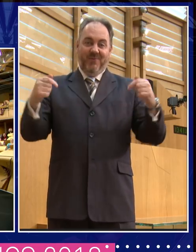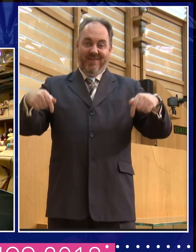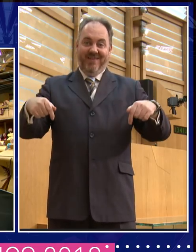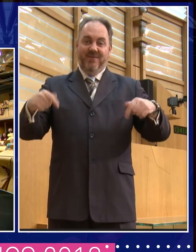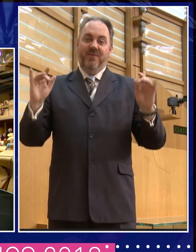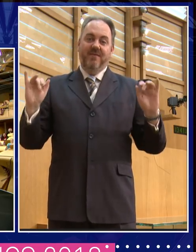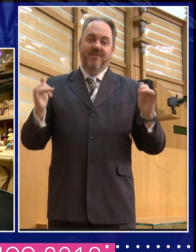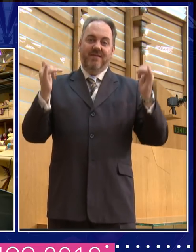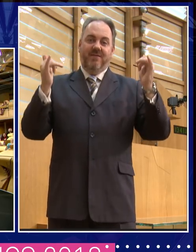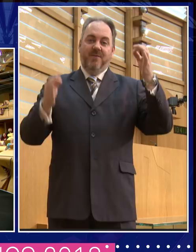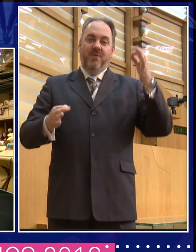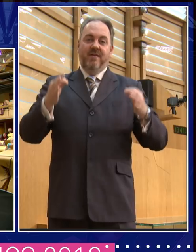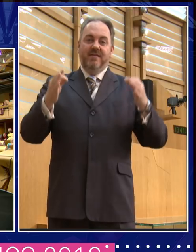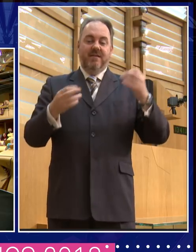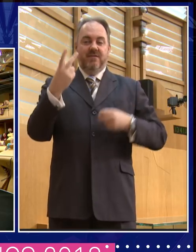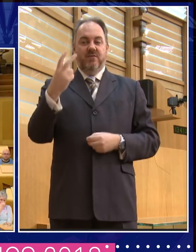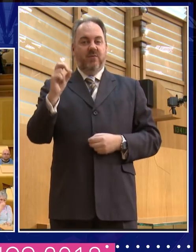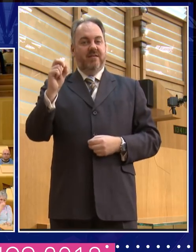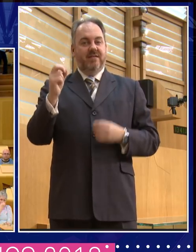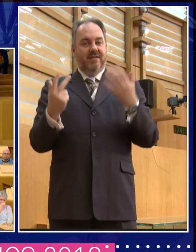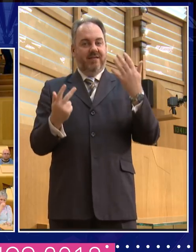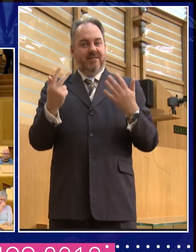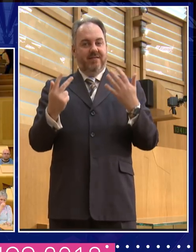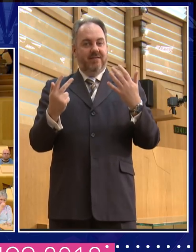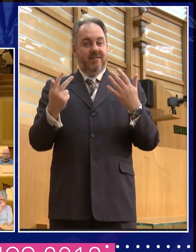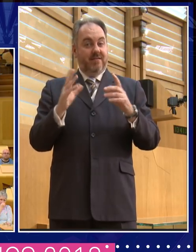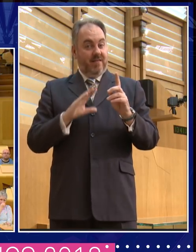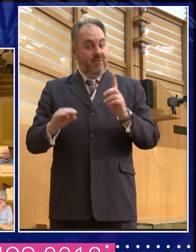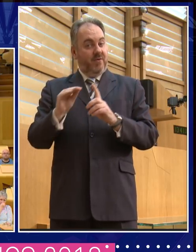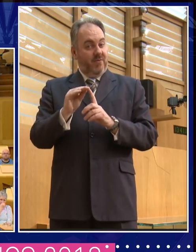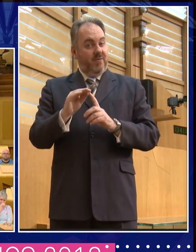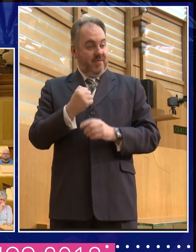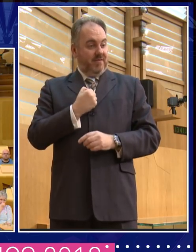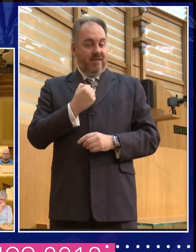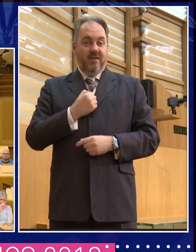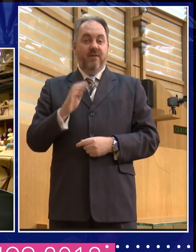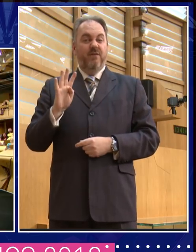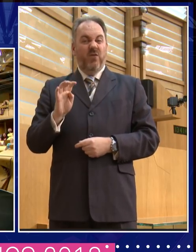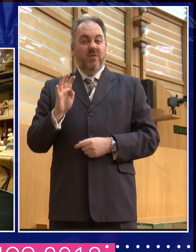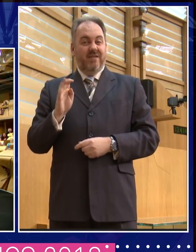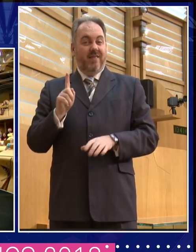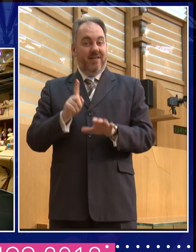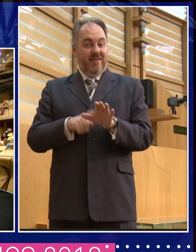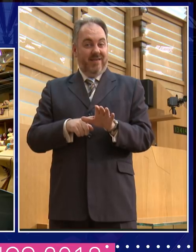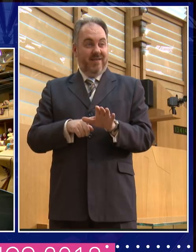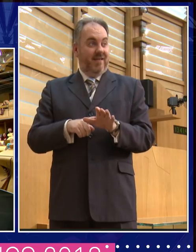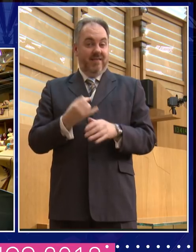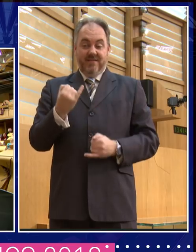Politics 2018. This is our 14th year and this is our final day but it's been a great success.